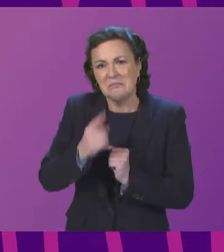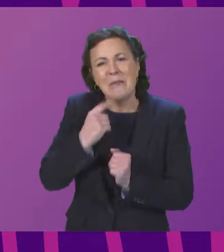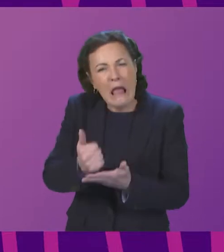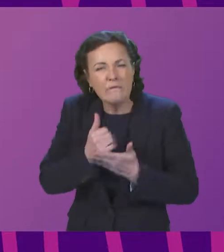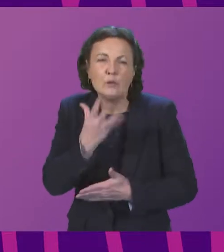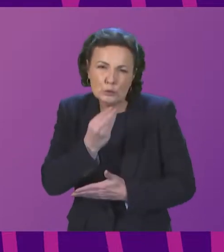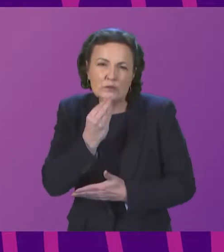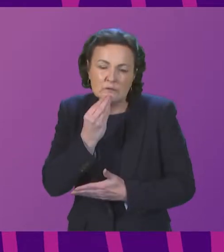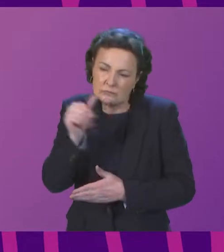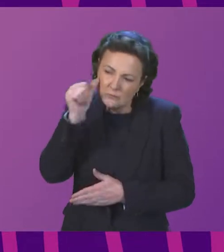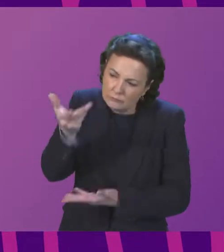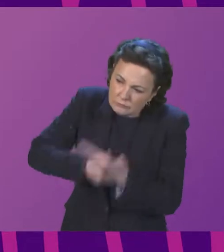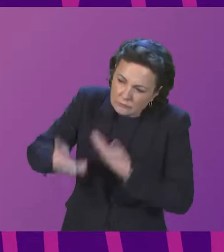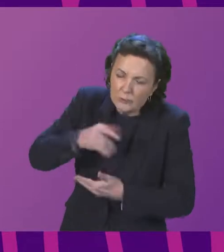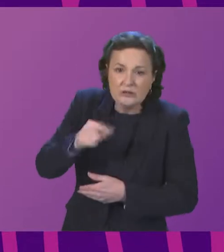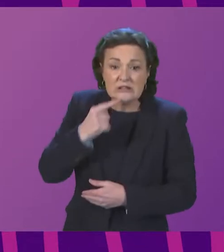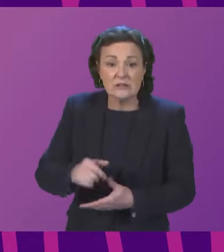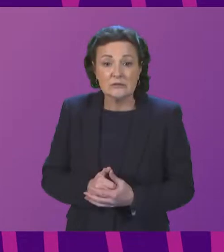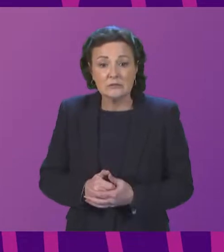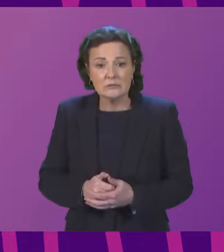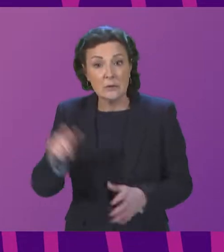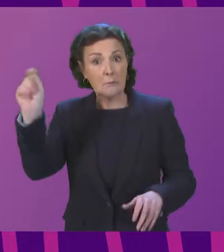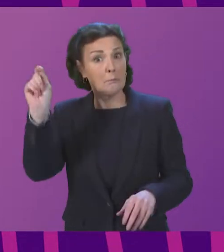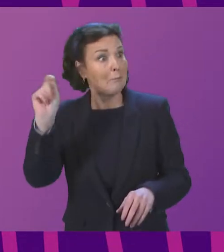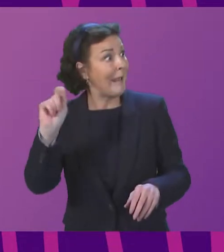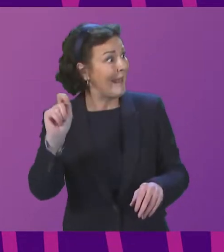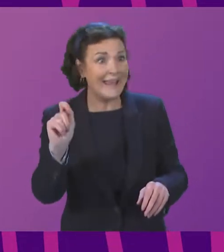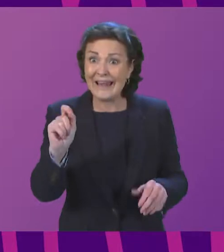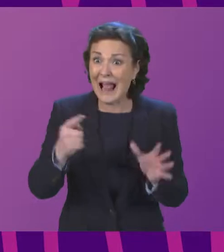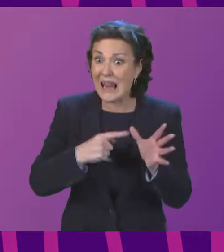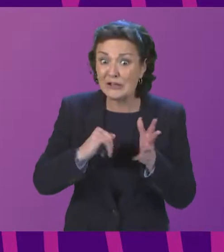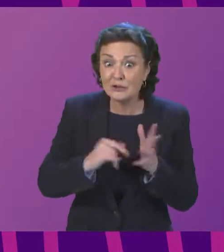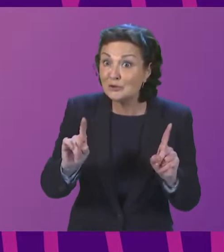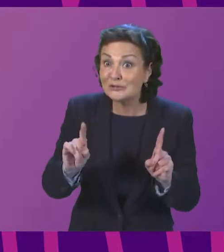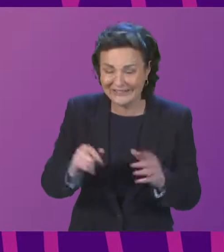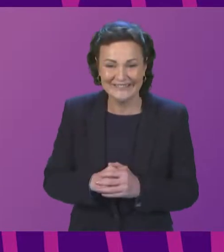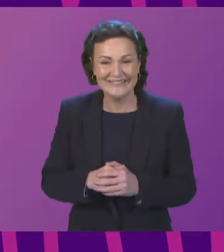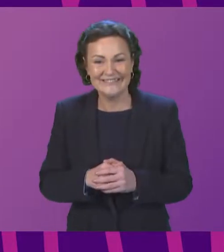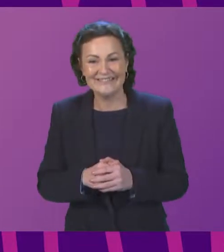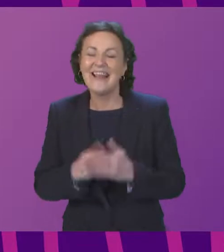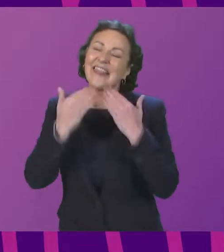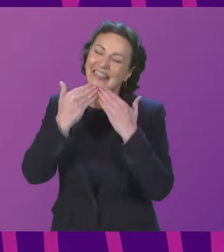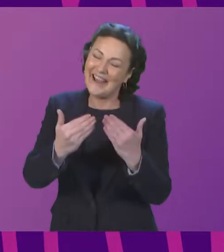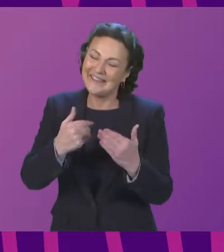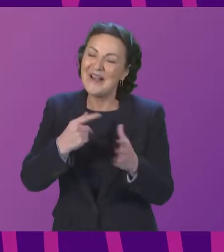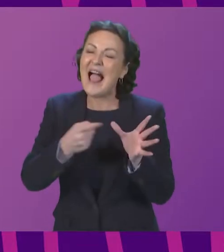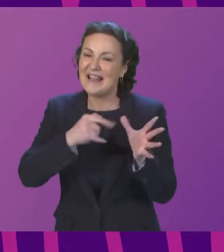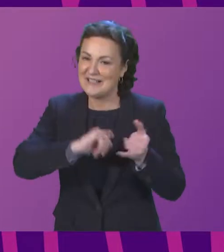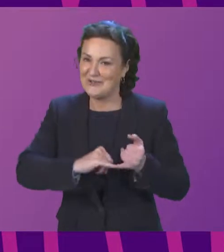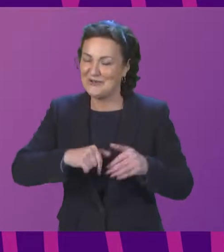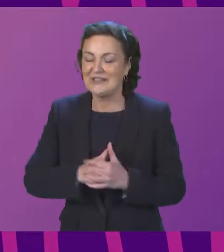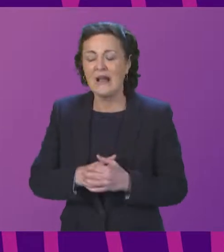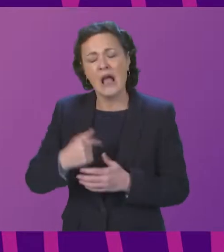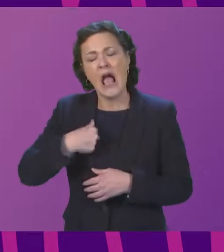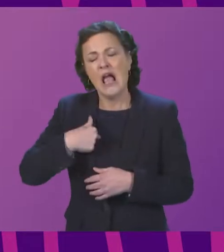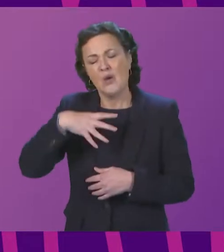to hear from him. Are you waving a pen Alexander Stewart or seeking to catch my eye? am. you convener. Yes I